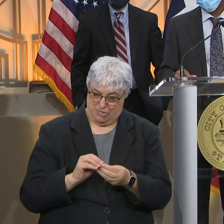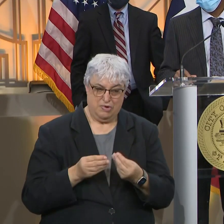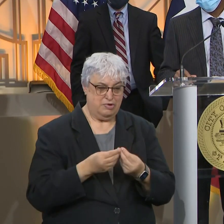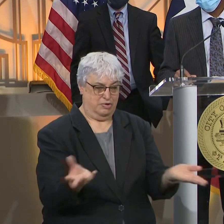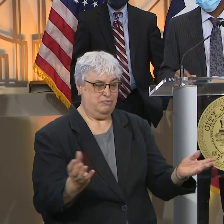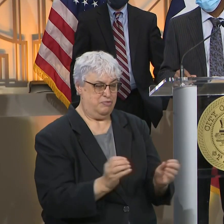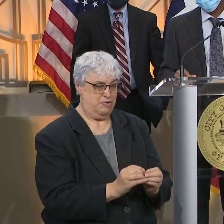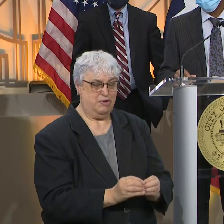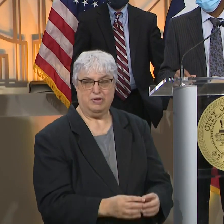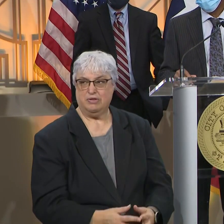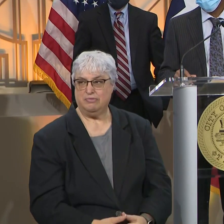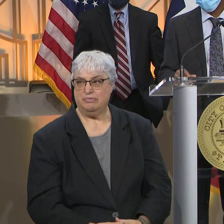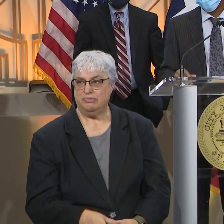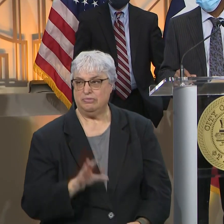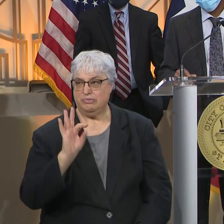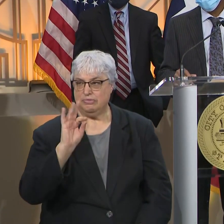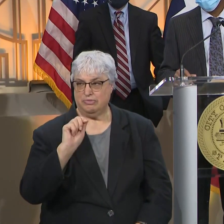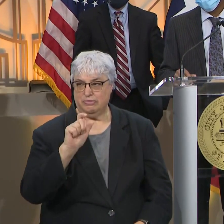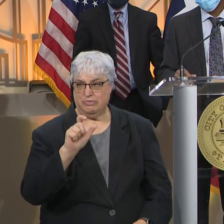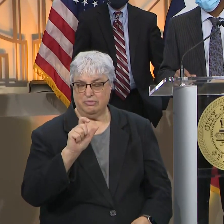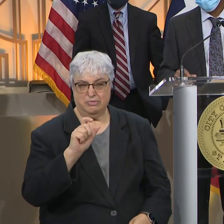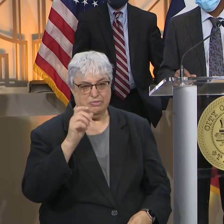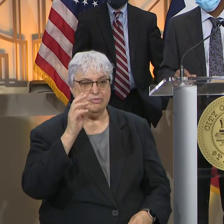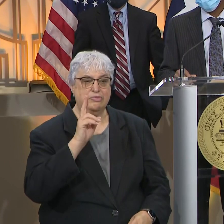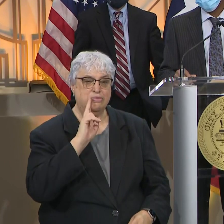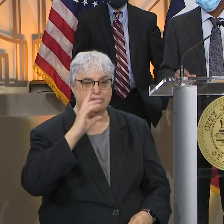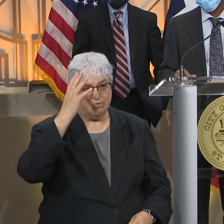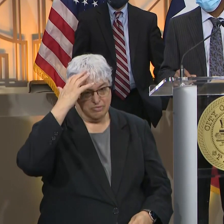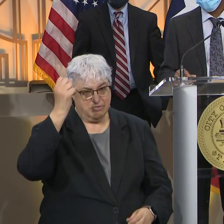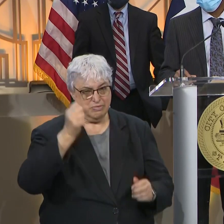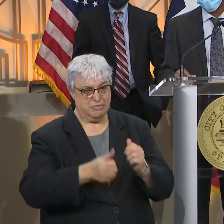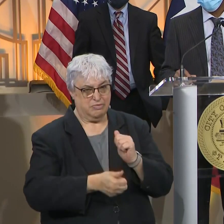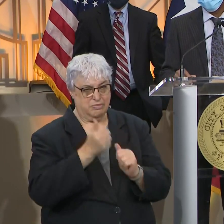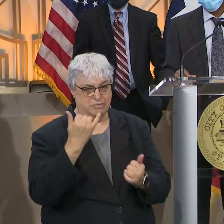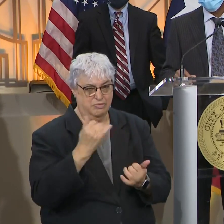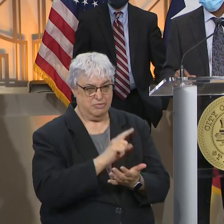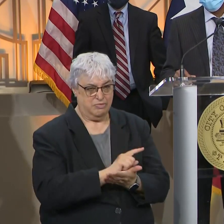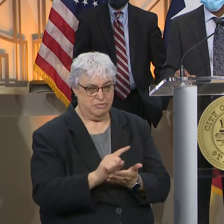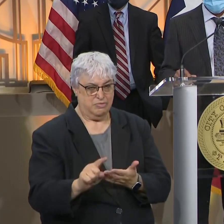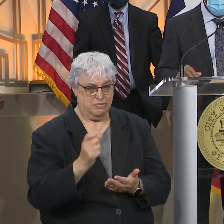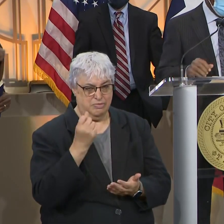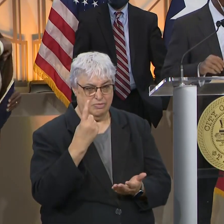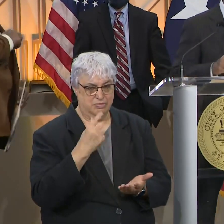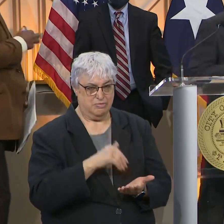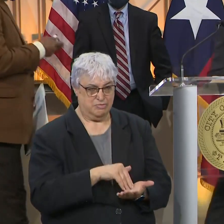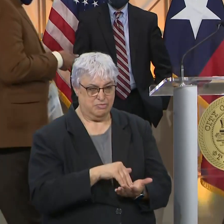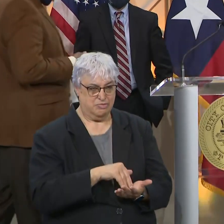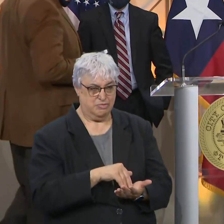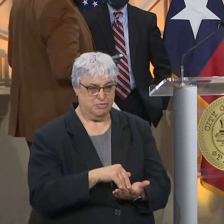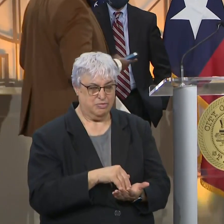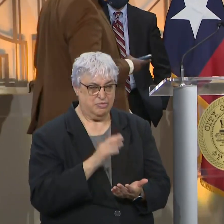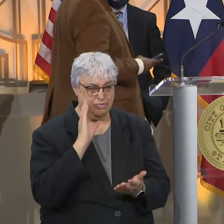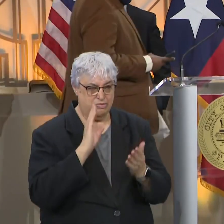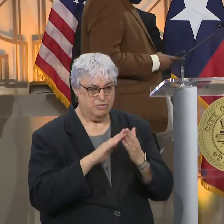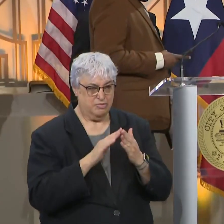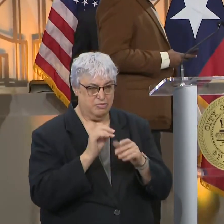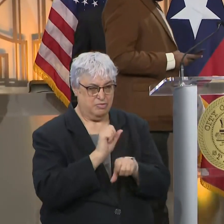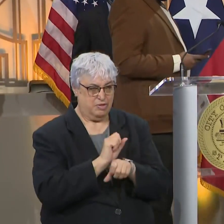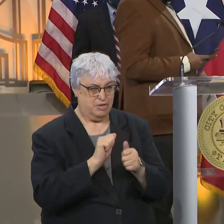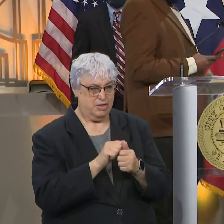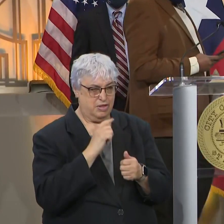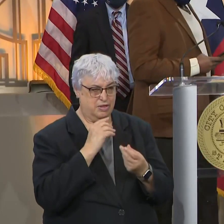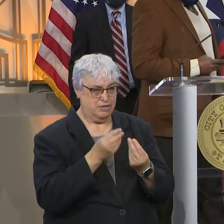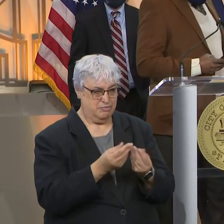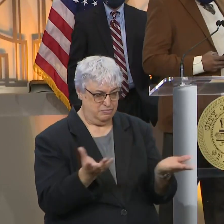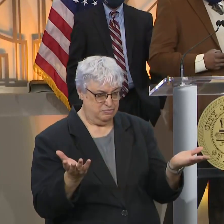I have another question from Fox. Houston Methodist received the most vaccines this week, roughly 11,000. Will the city be working with them in